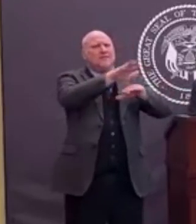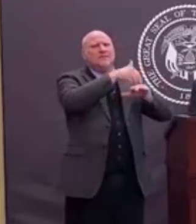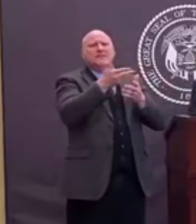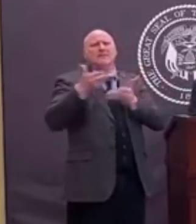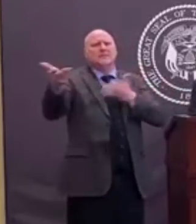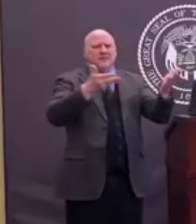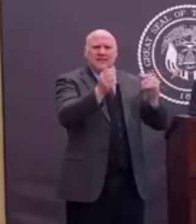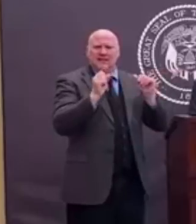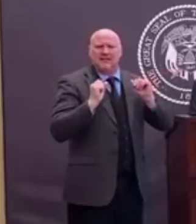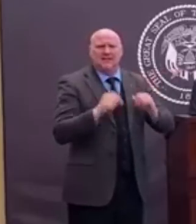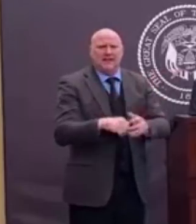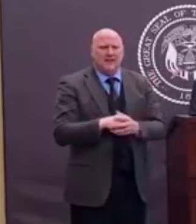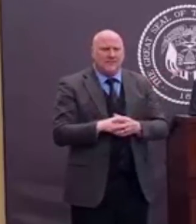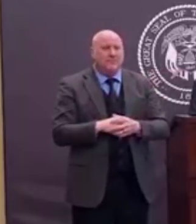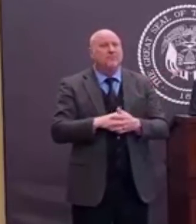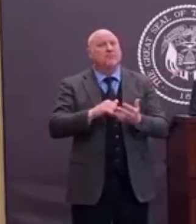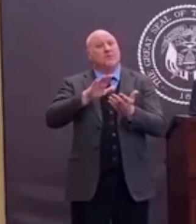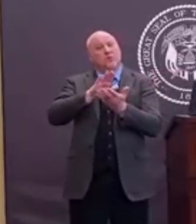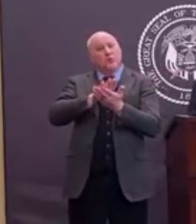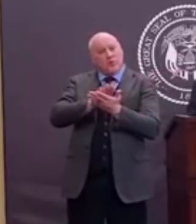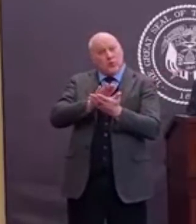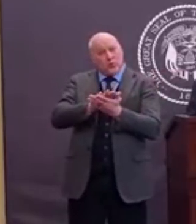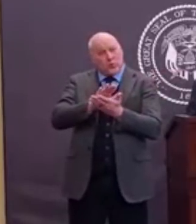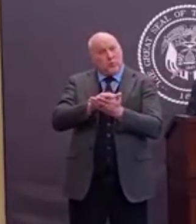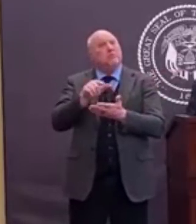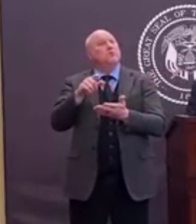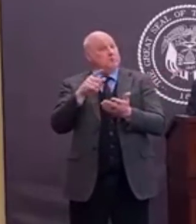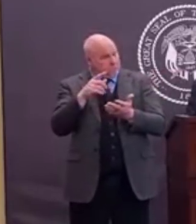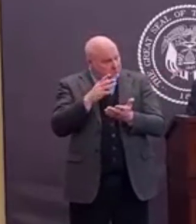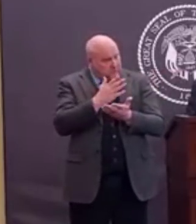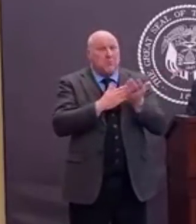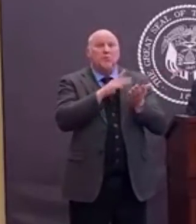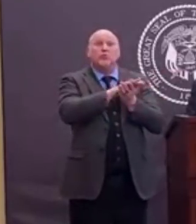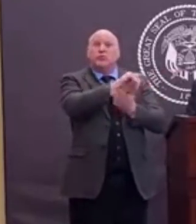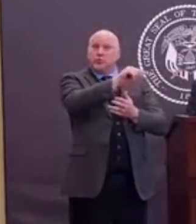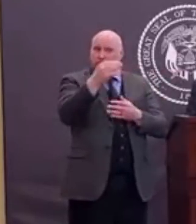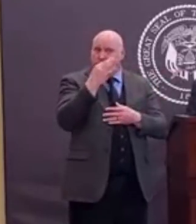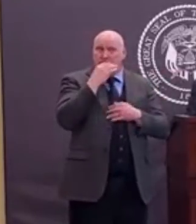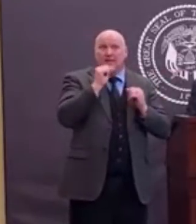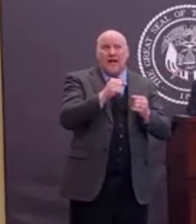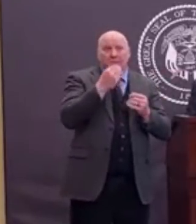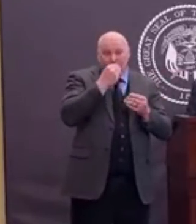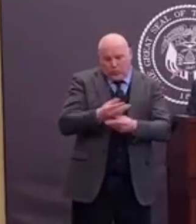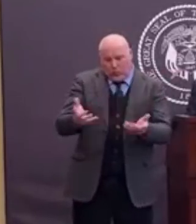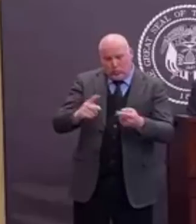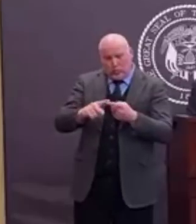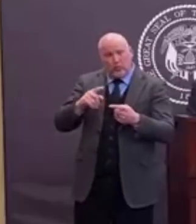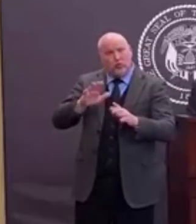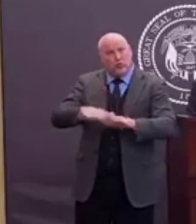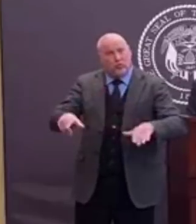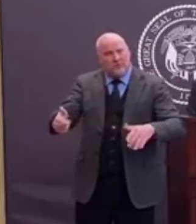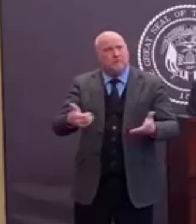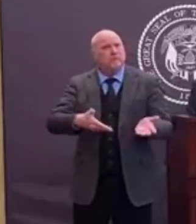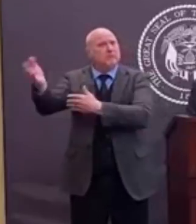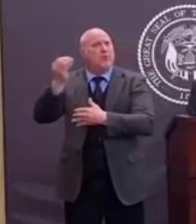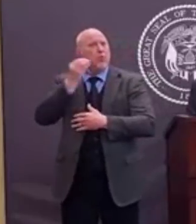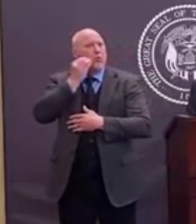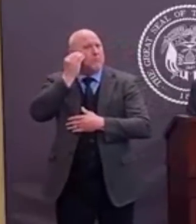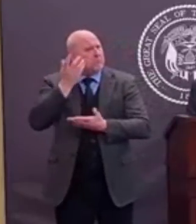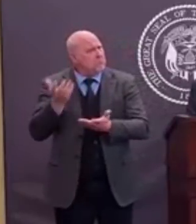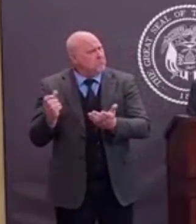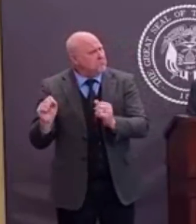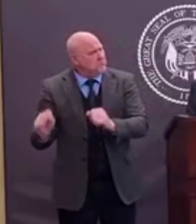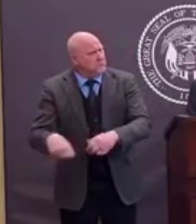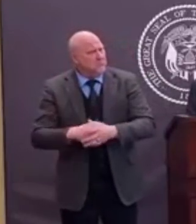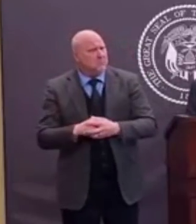home, and that's okay. But we just need to be careful in going to restaurants and dining in. We need to do